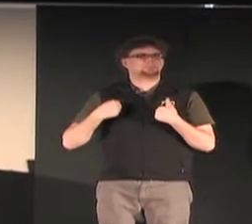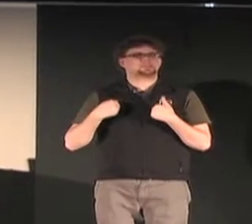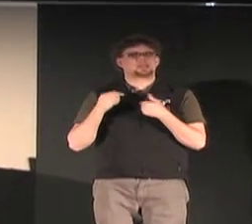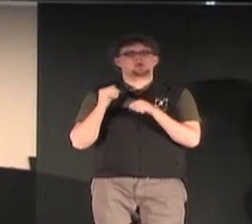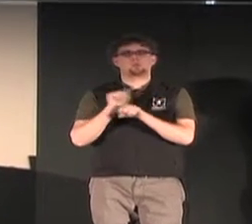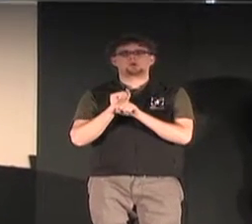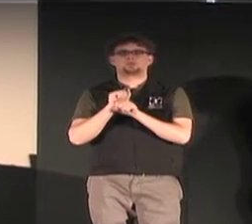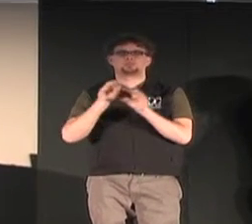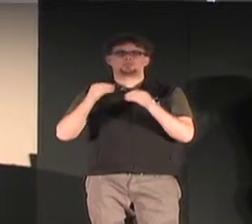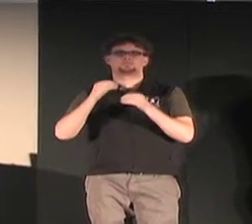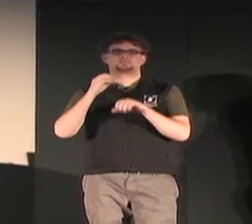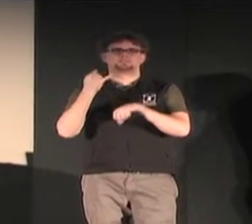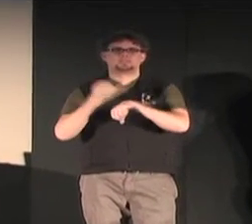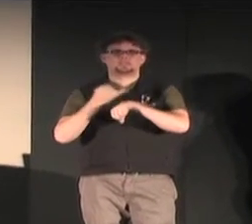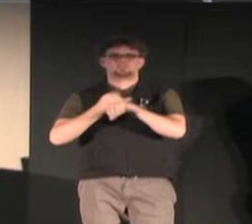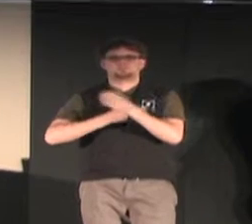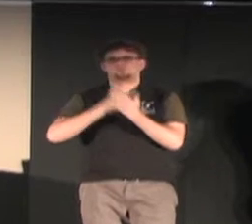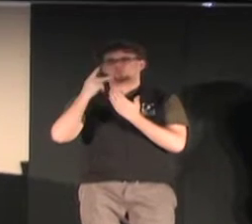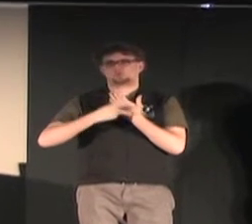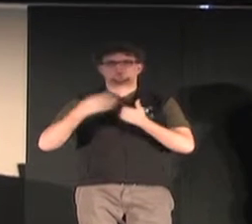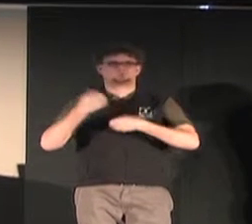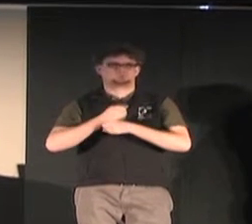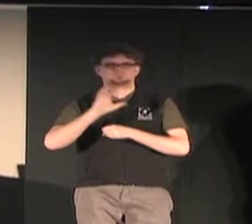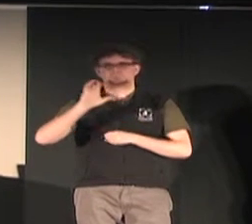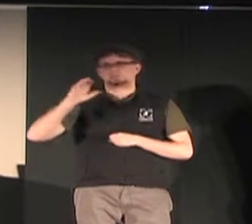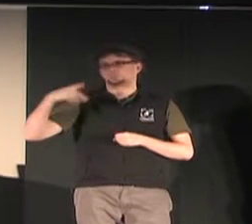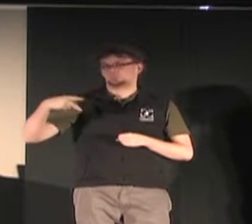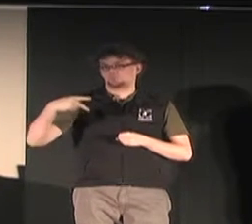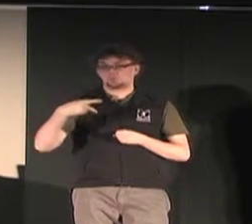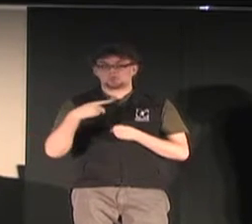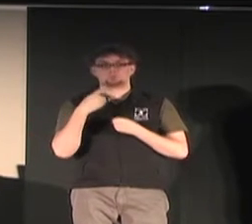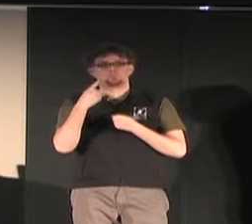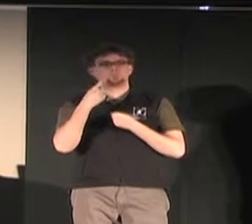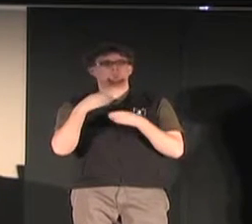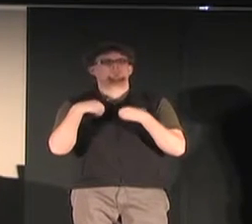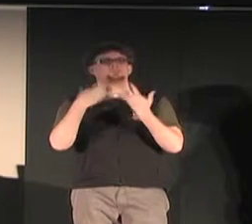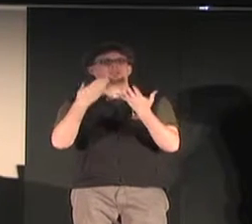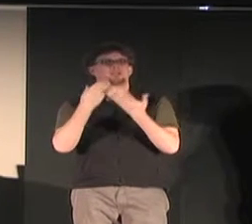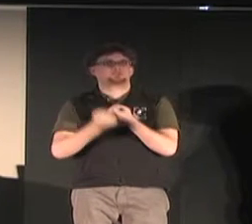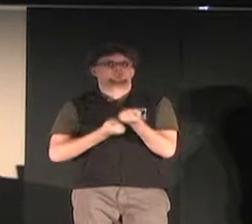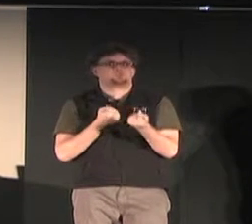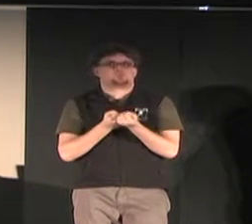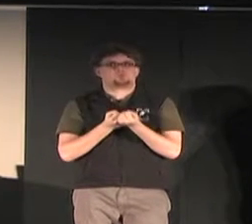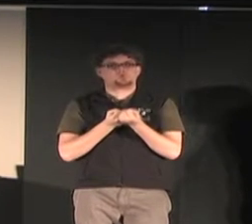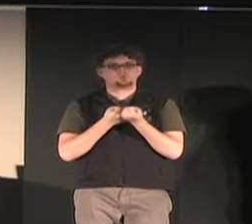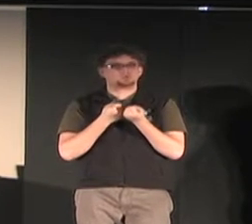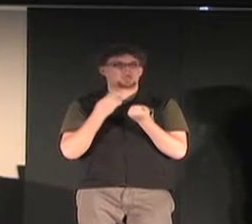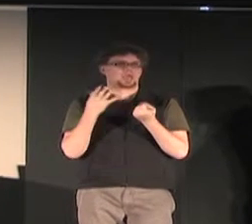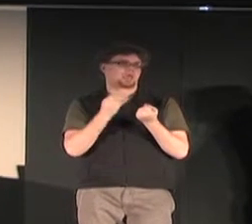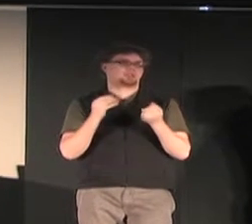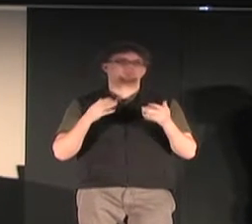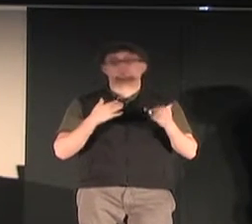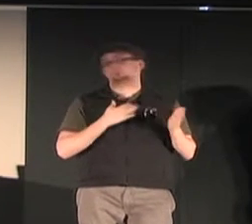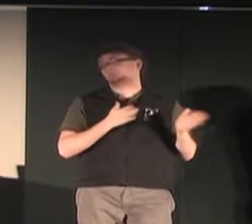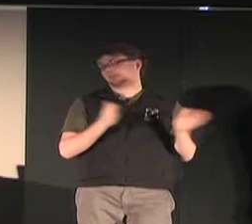Carol Patton. We work in the Office of Campus Programs, and we provide support,